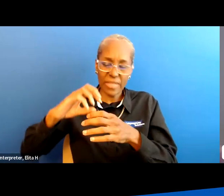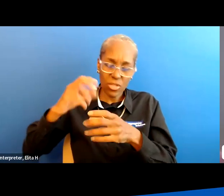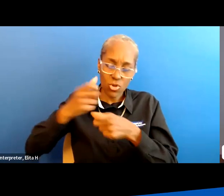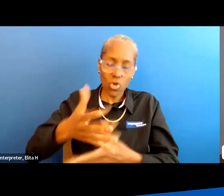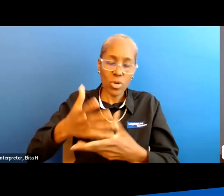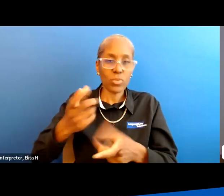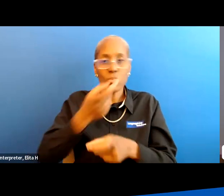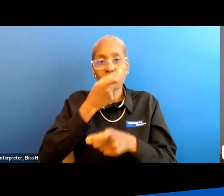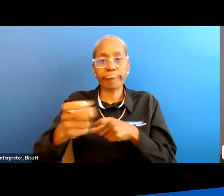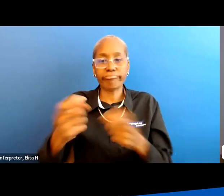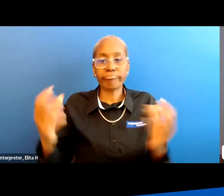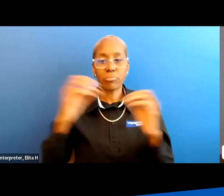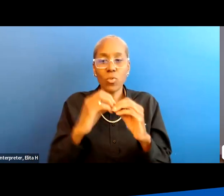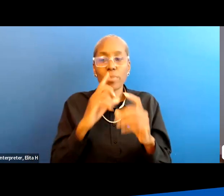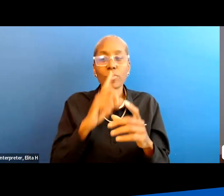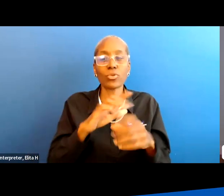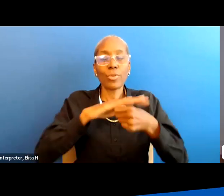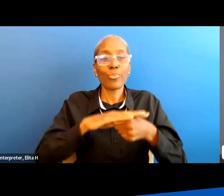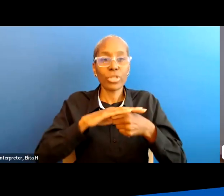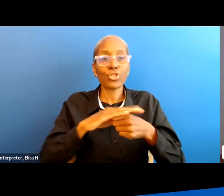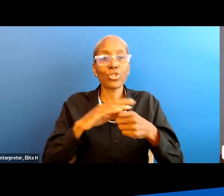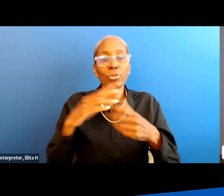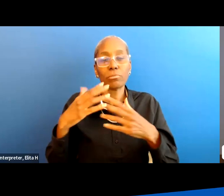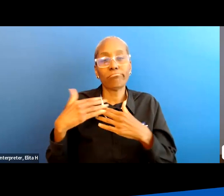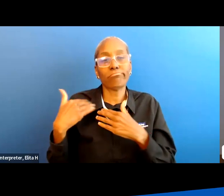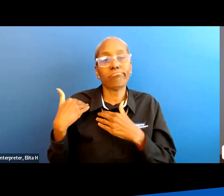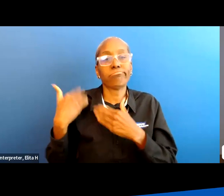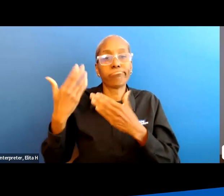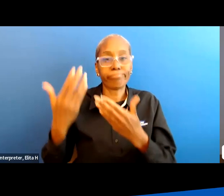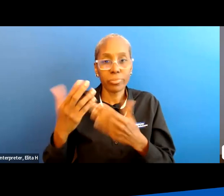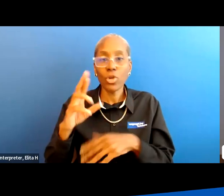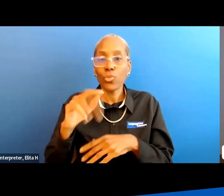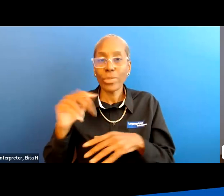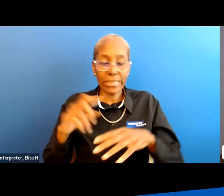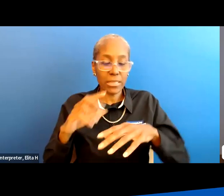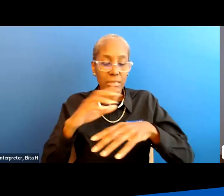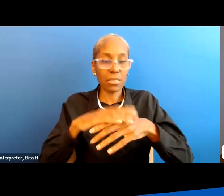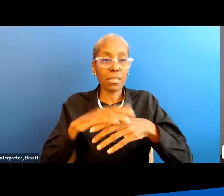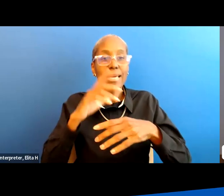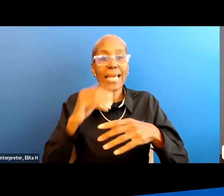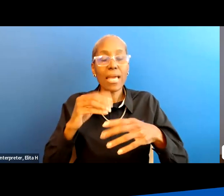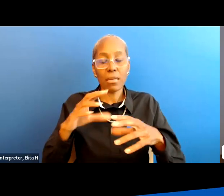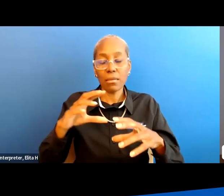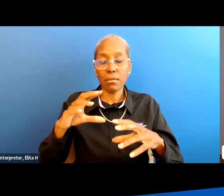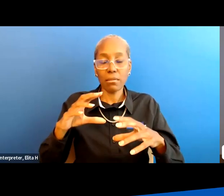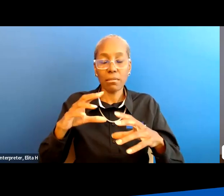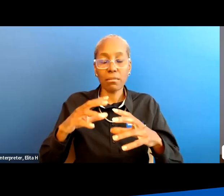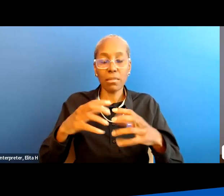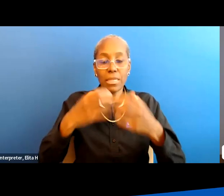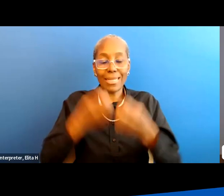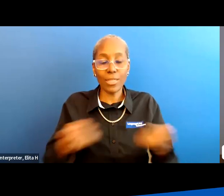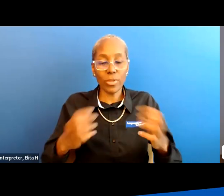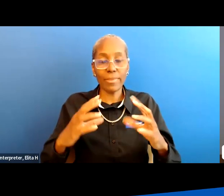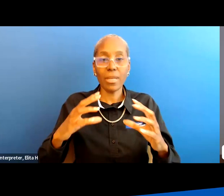that wound but be sure he's doing his pressure releases be sure he's on pressure just dispersing equipment medical